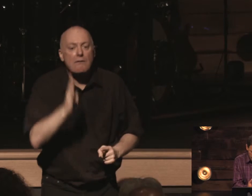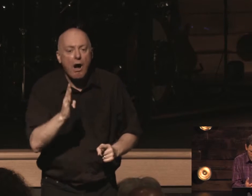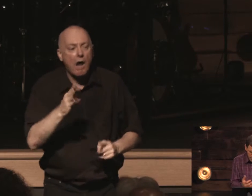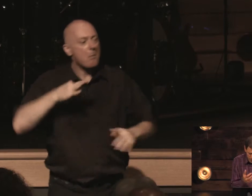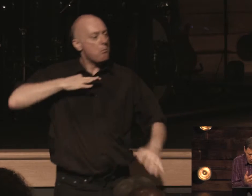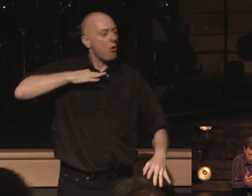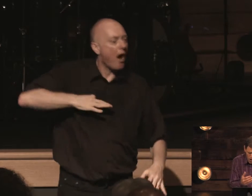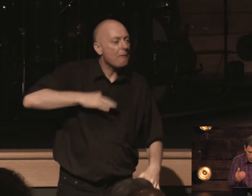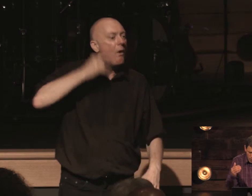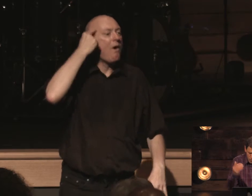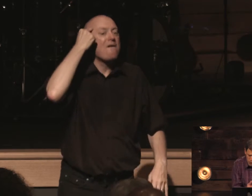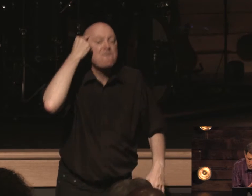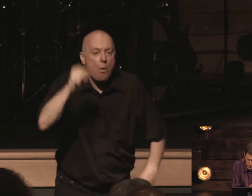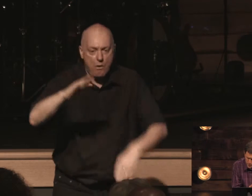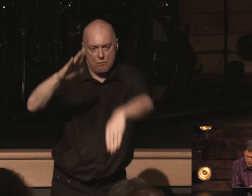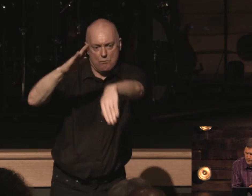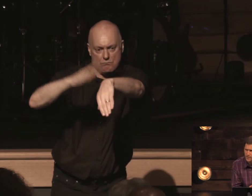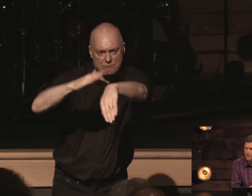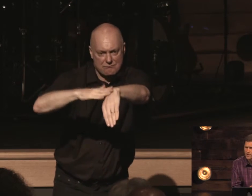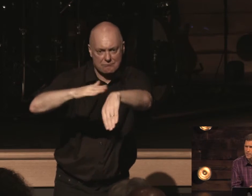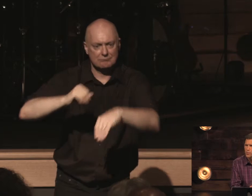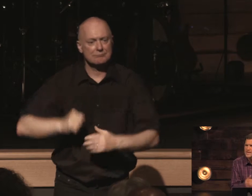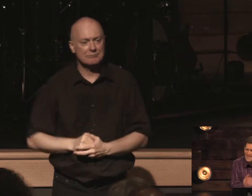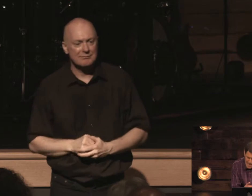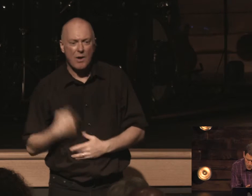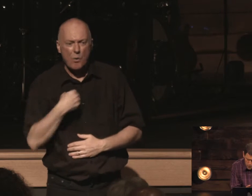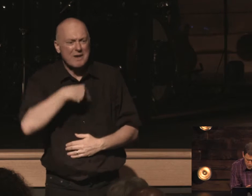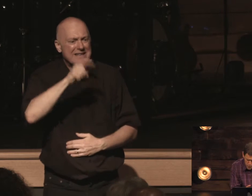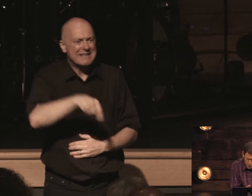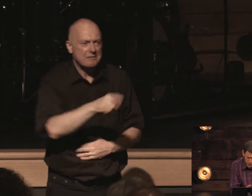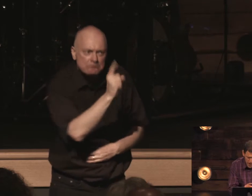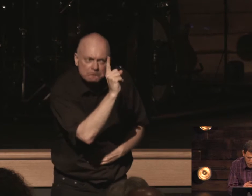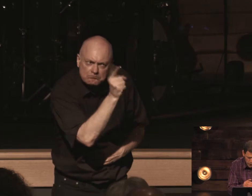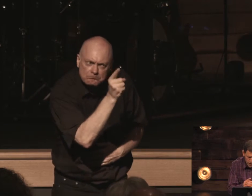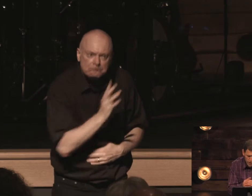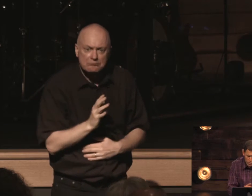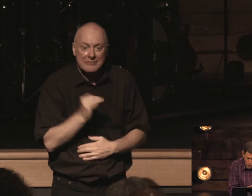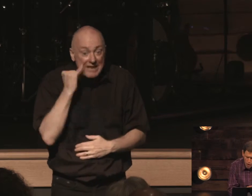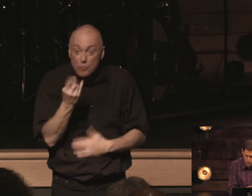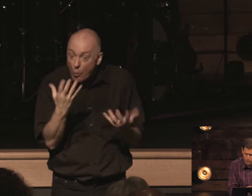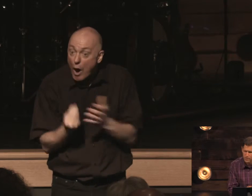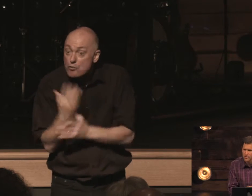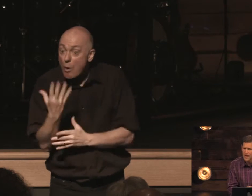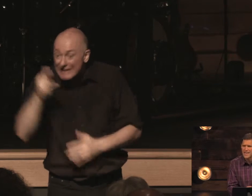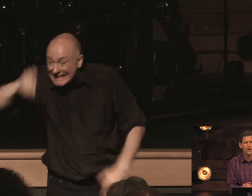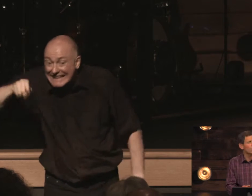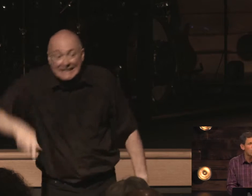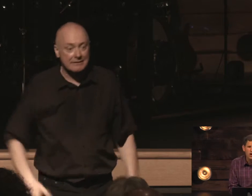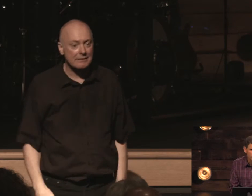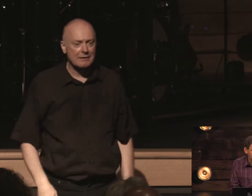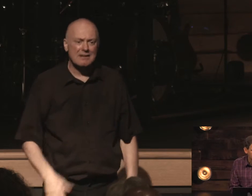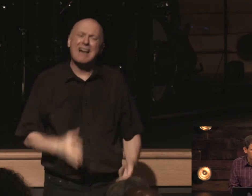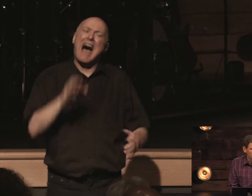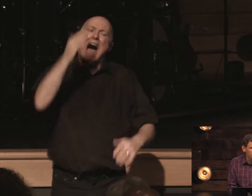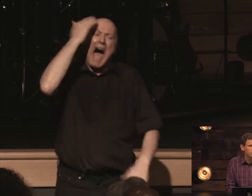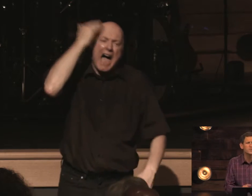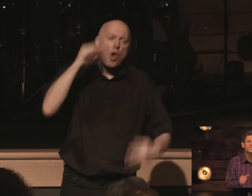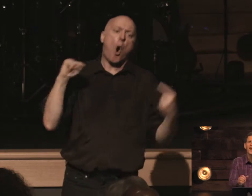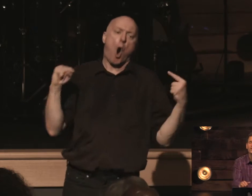for reproof we need reproof if we're going to grow again it hurts reproof does